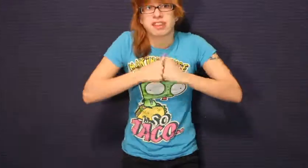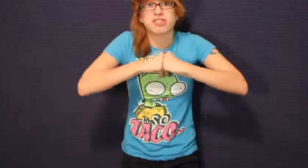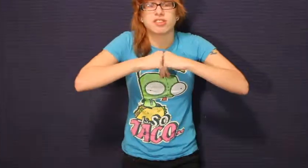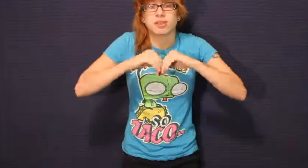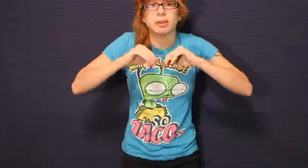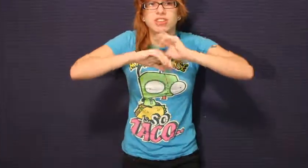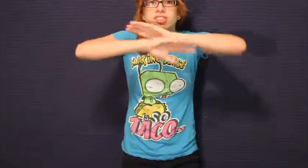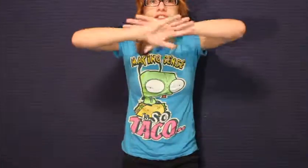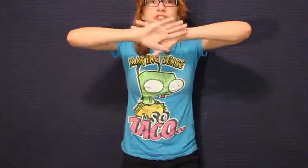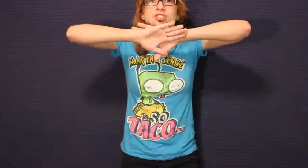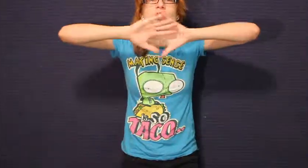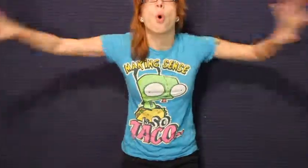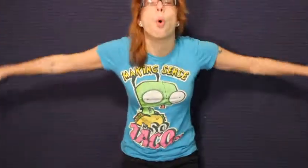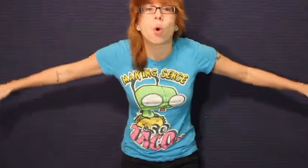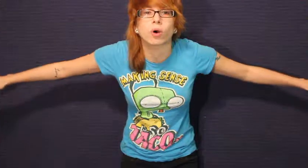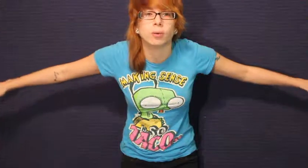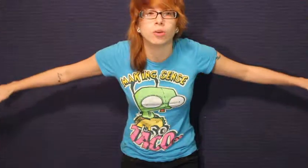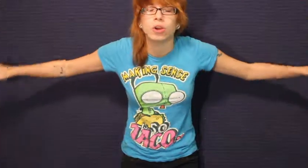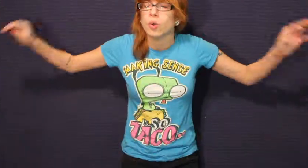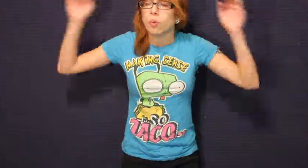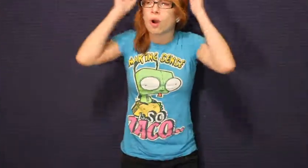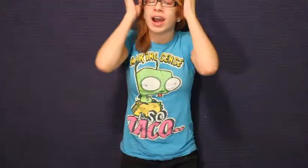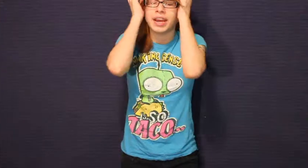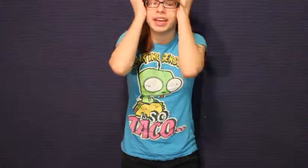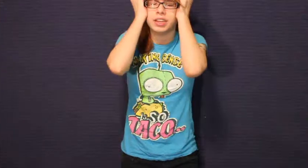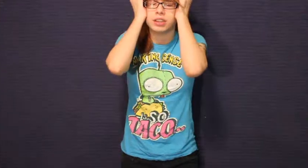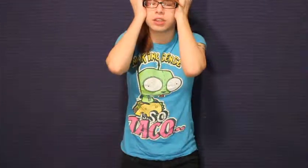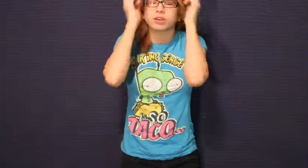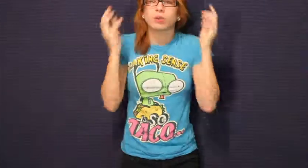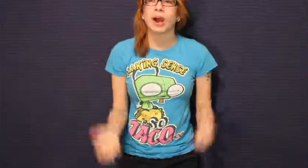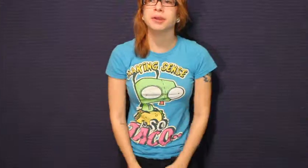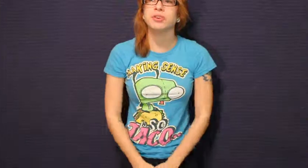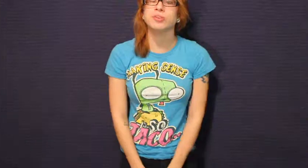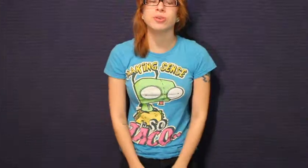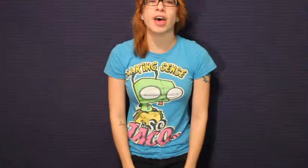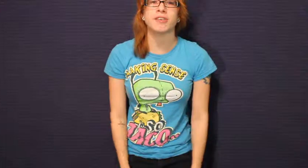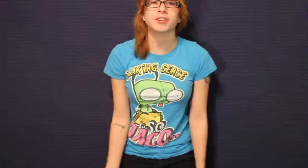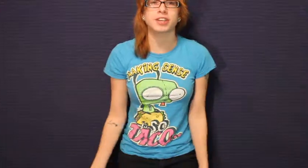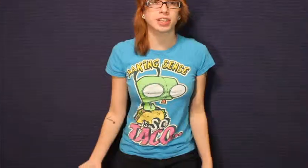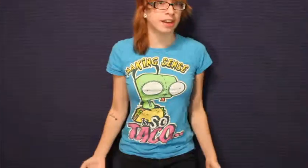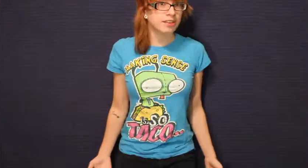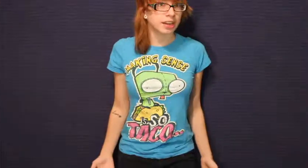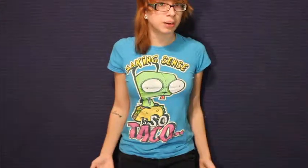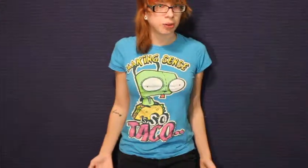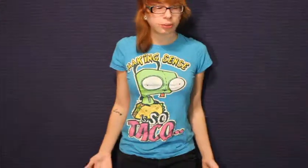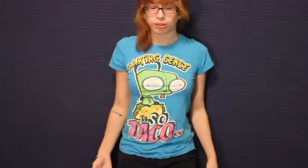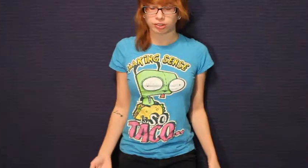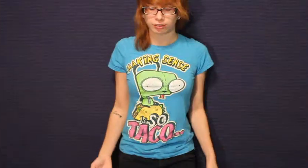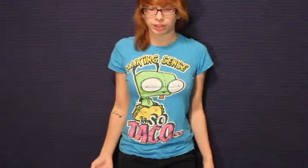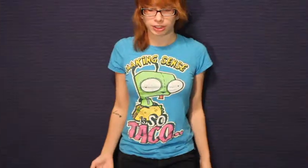To me that's just horrible. Why would you do that if you're against animal abuse and if you're